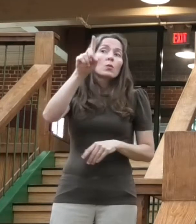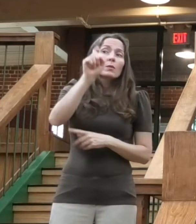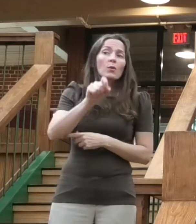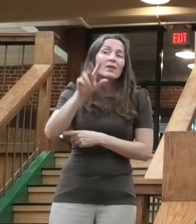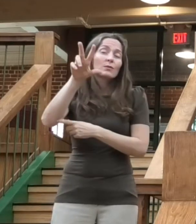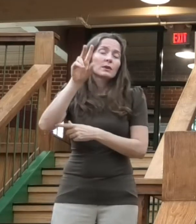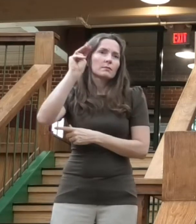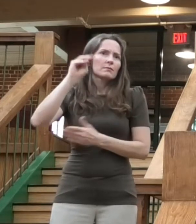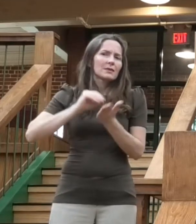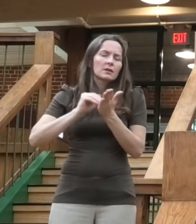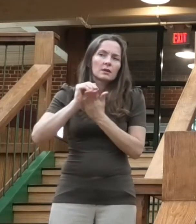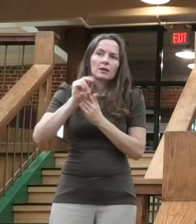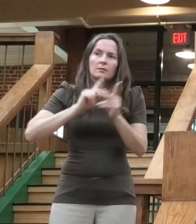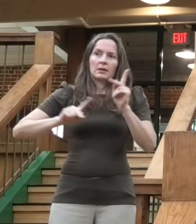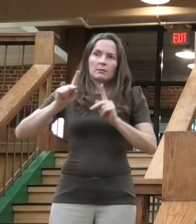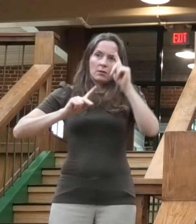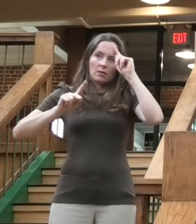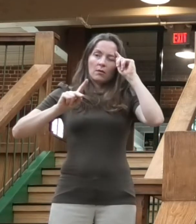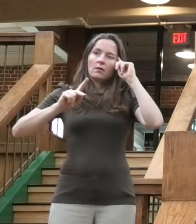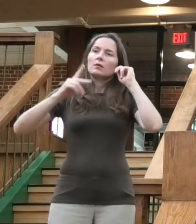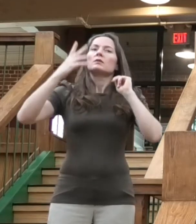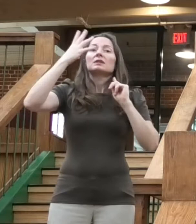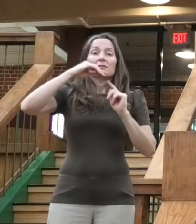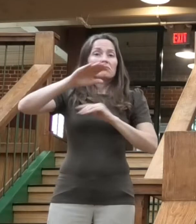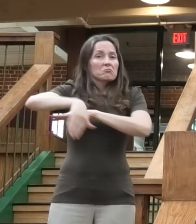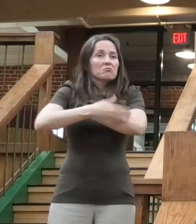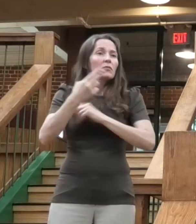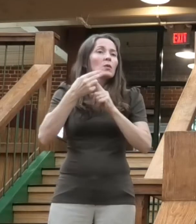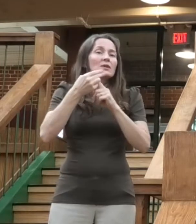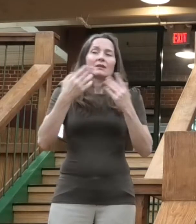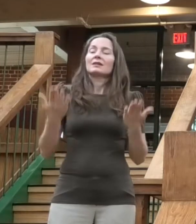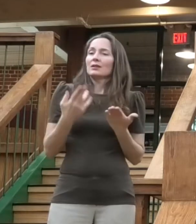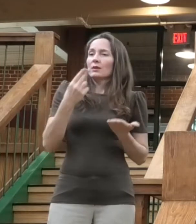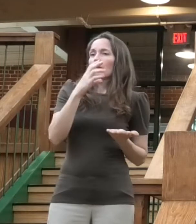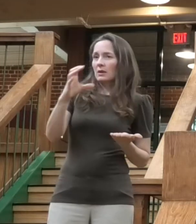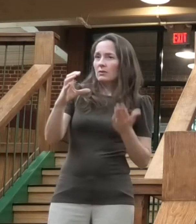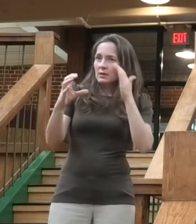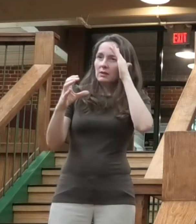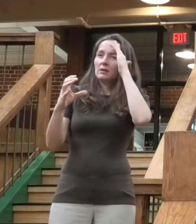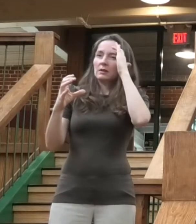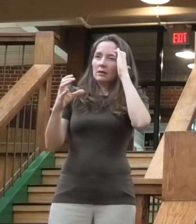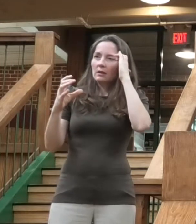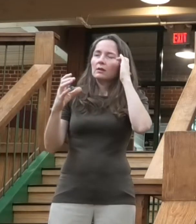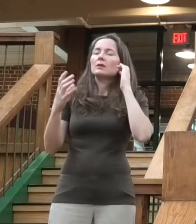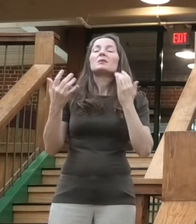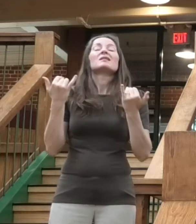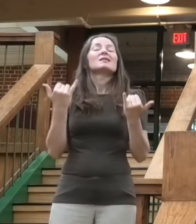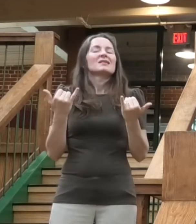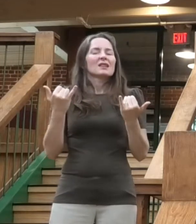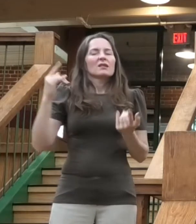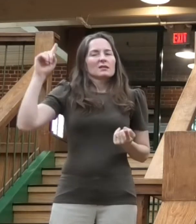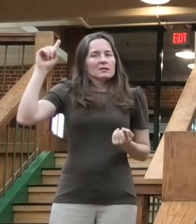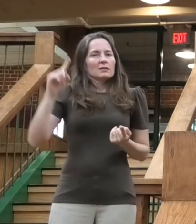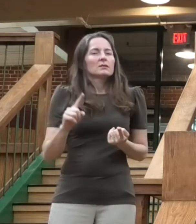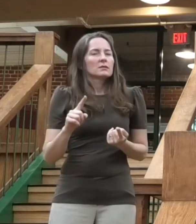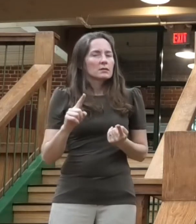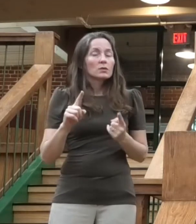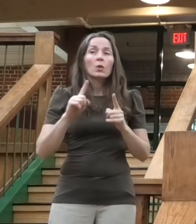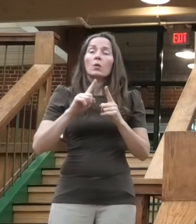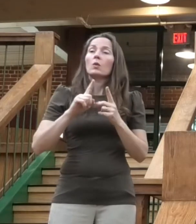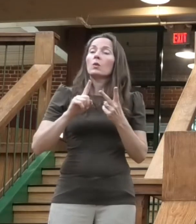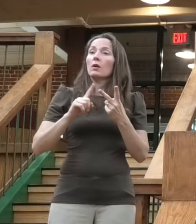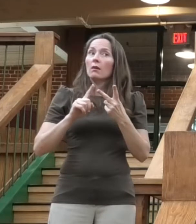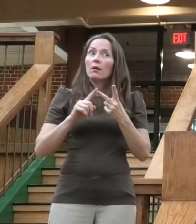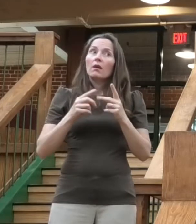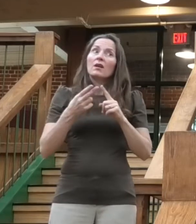We need to ensure that as we look towards a sustained response and recovery from COVID-19, this critical industry and our business